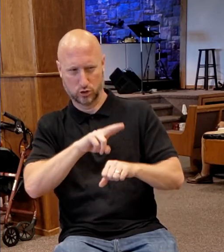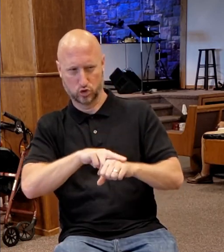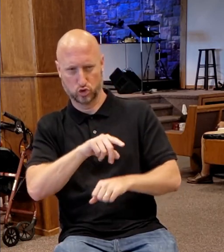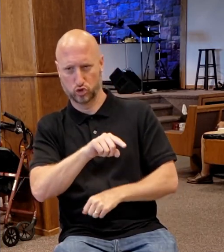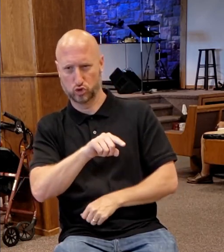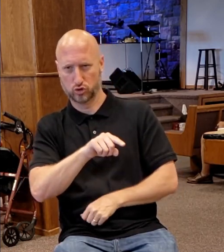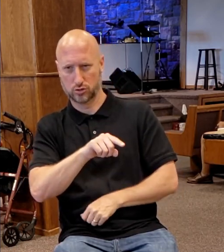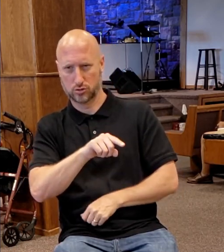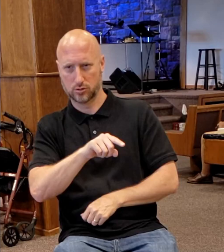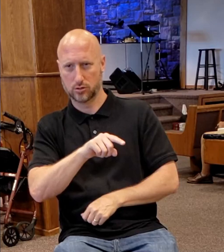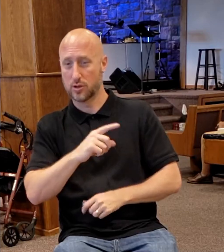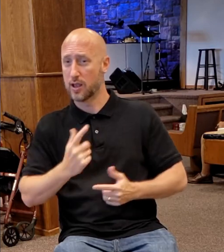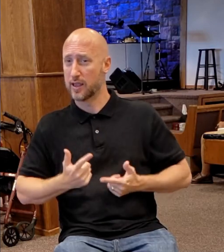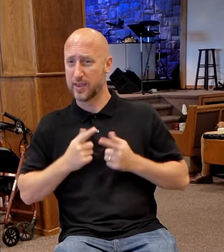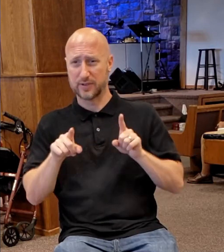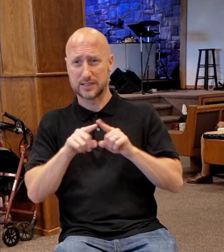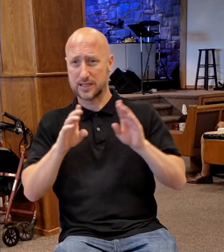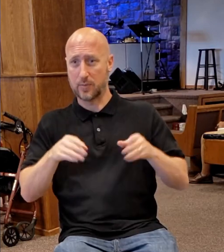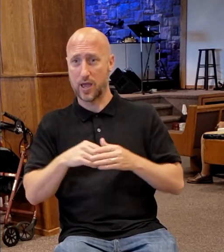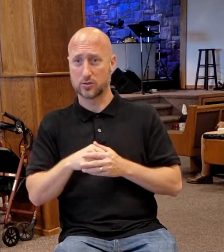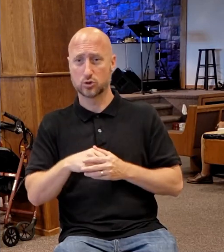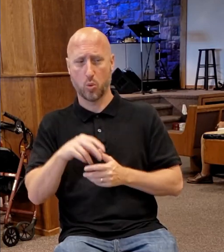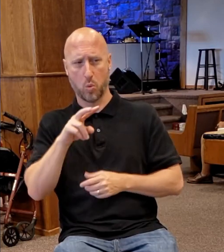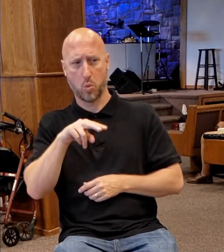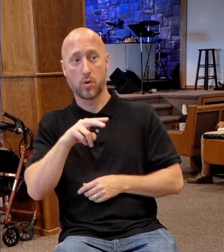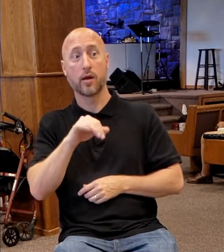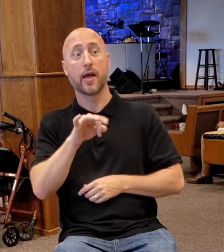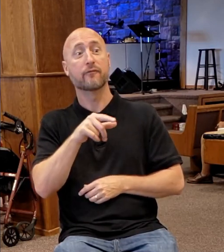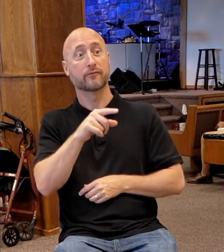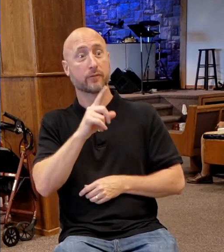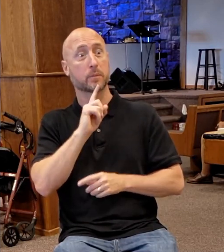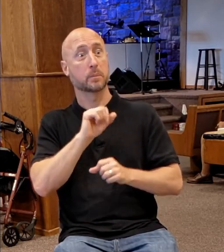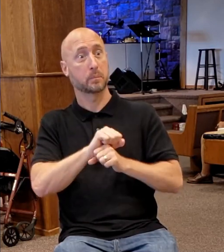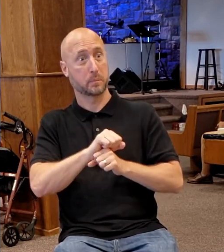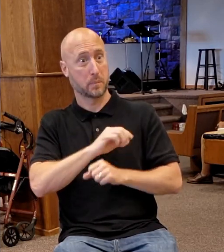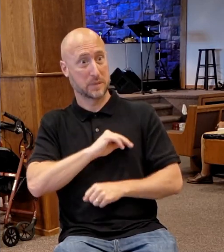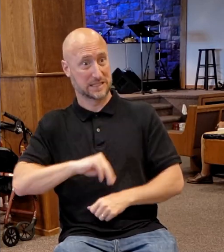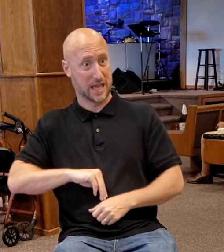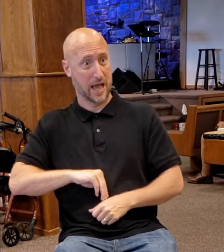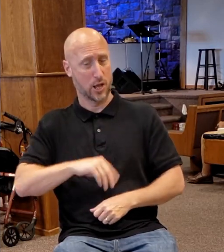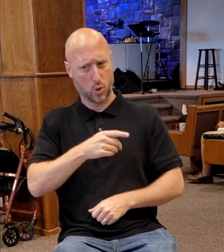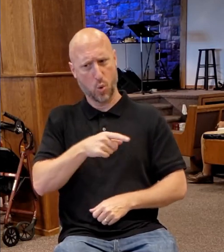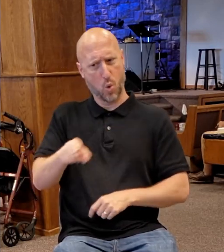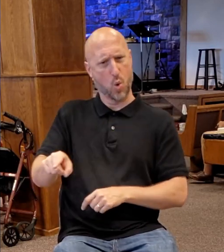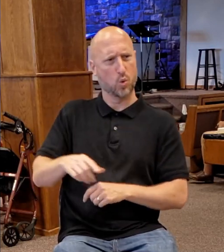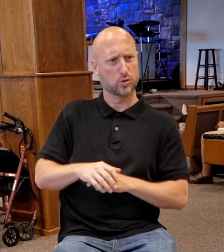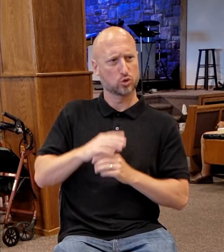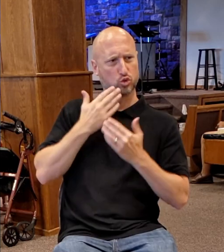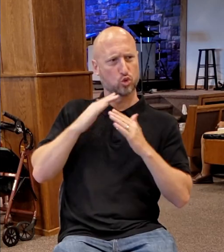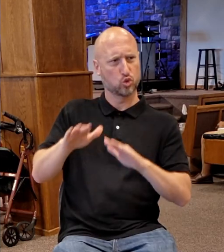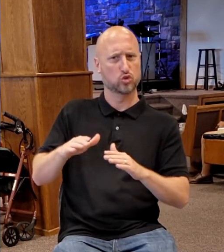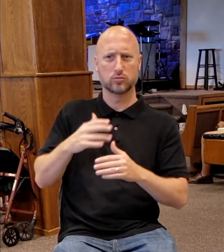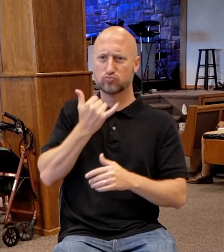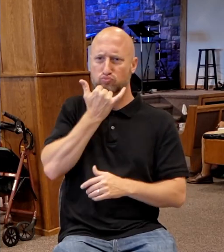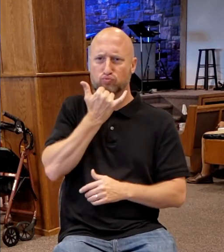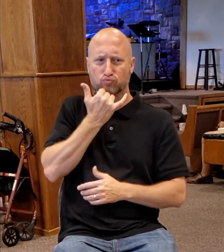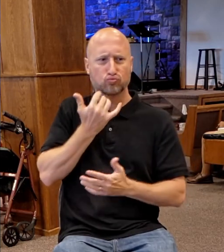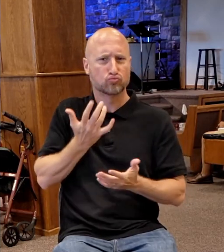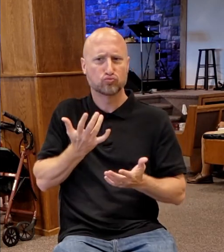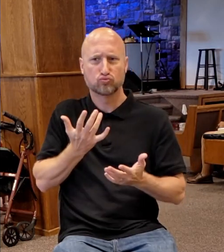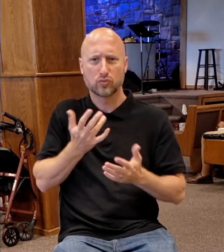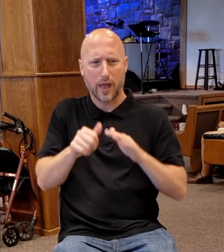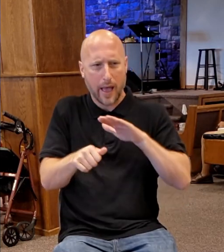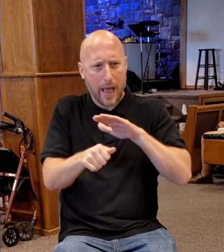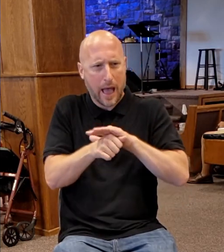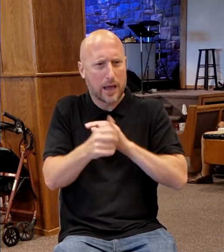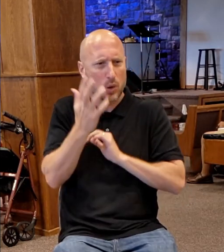if you say, if you are who you say you are, go on up and show yourself off in Jerusalem. What are you doing out here in the sticks?